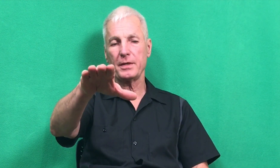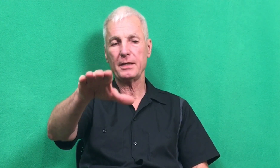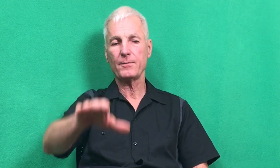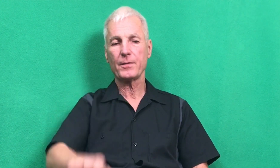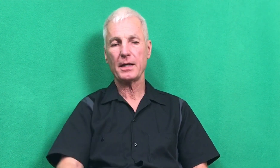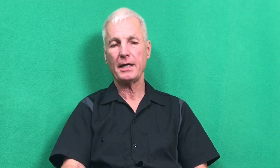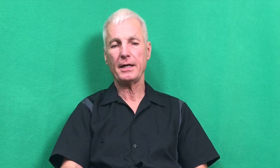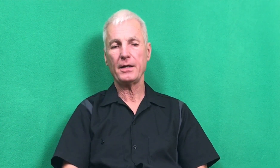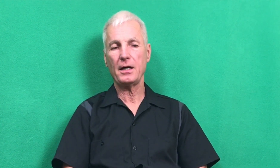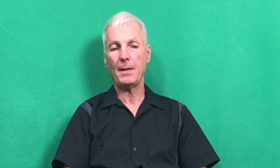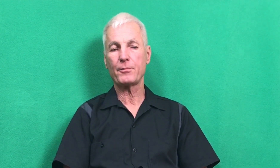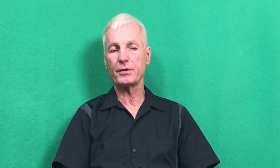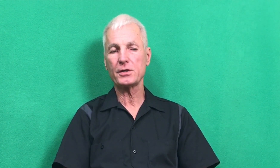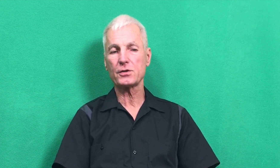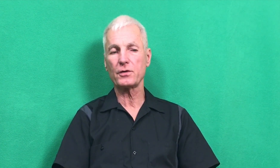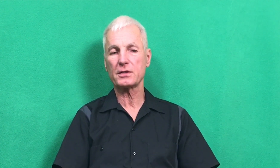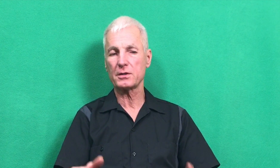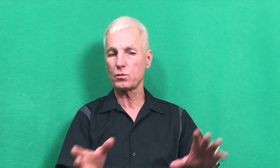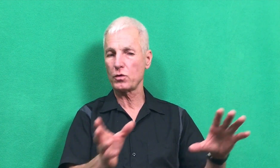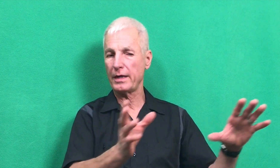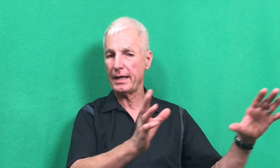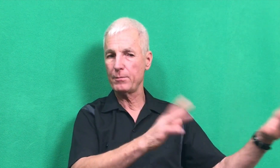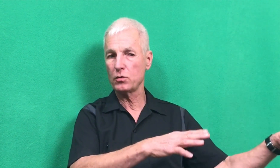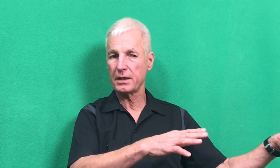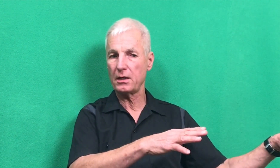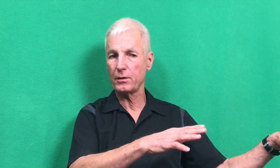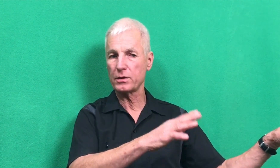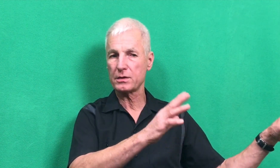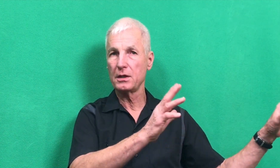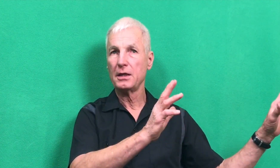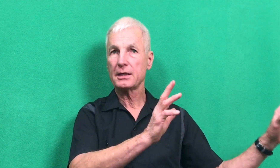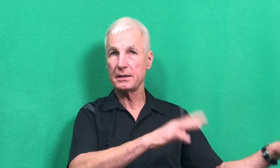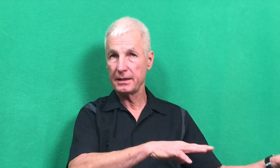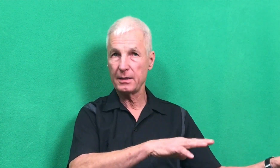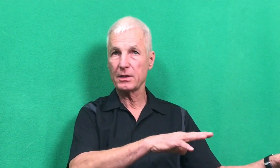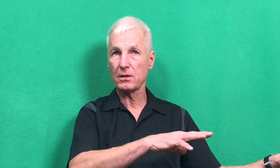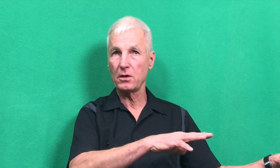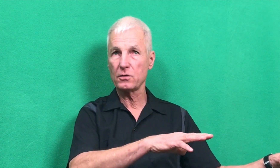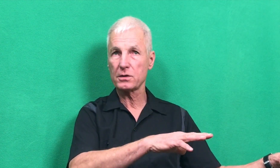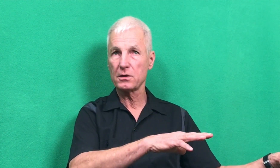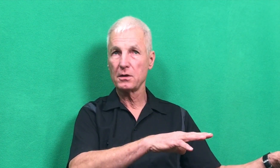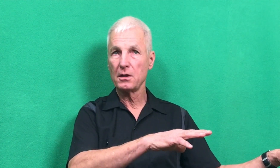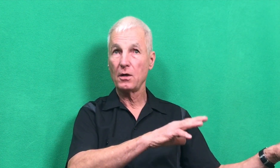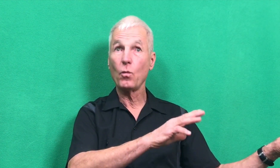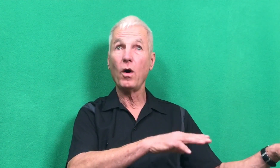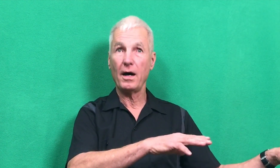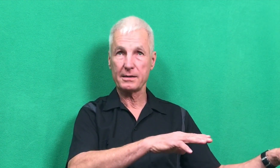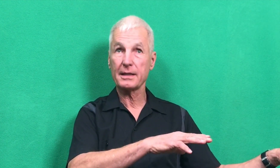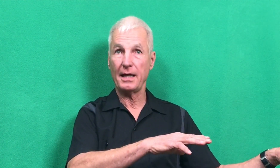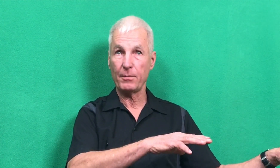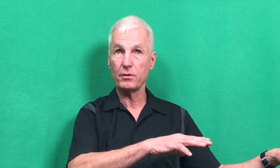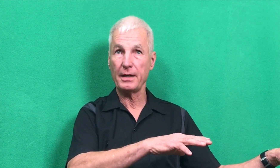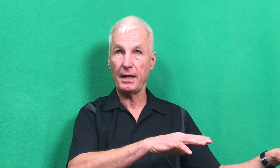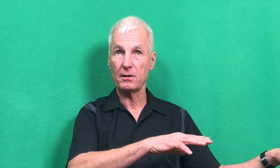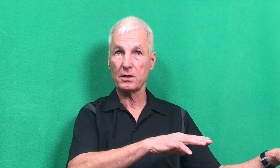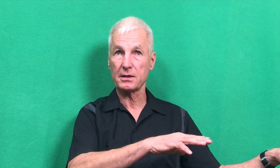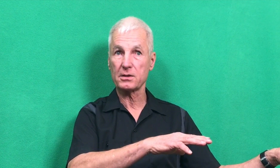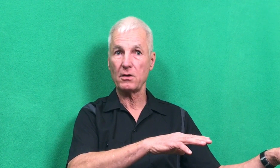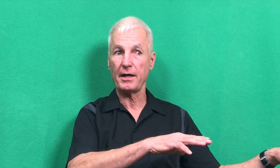bit. And I'm pretty sure this is where a motel that was condemned and closed was. It got burned down because they saw it